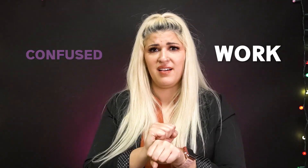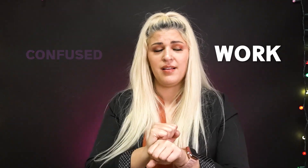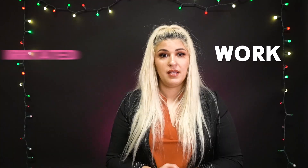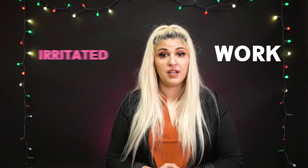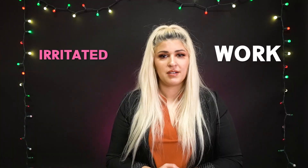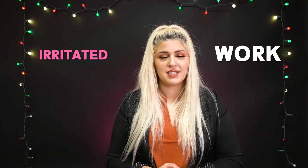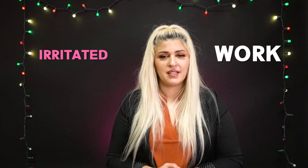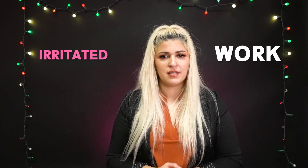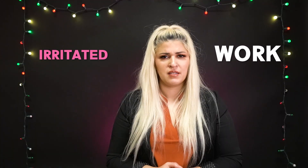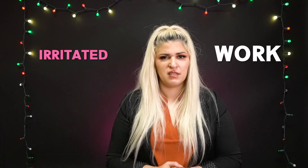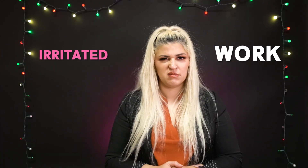irritated